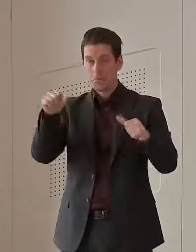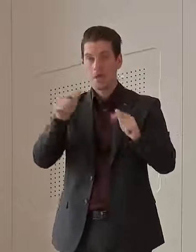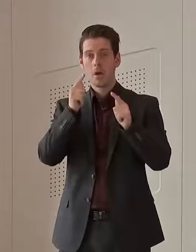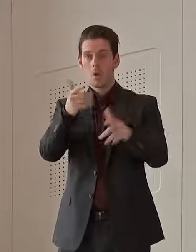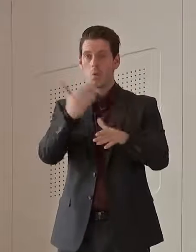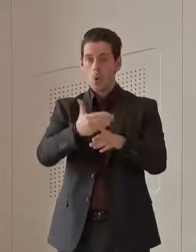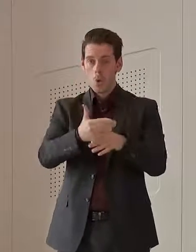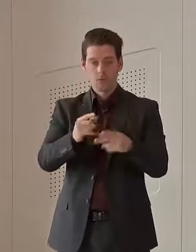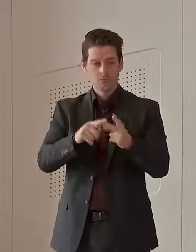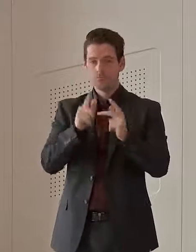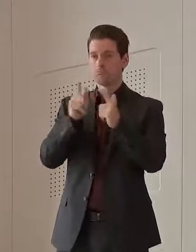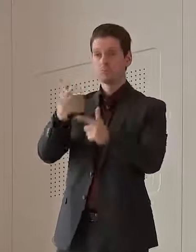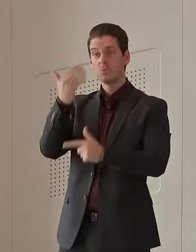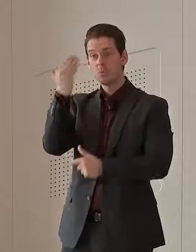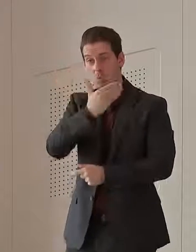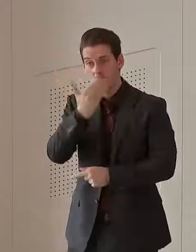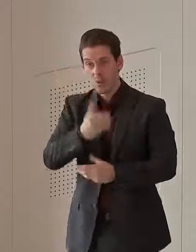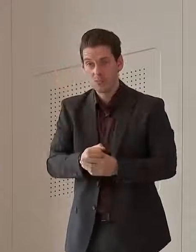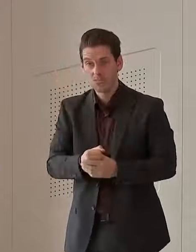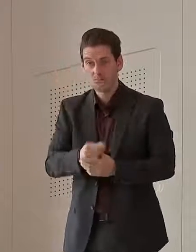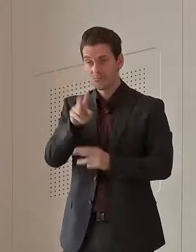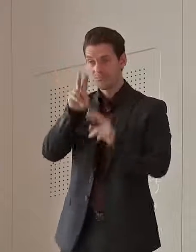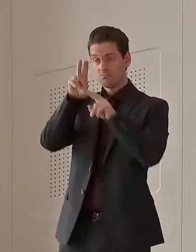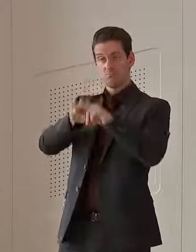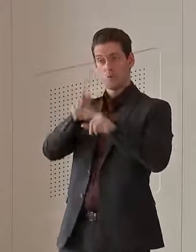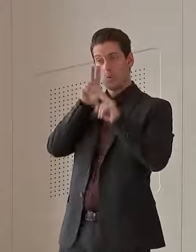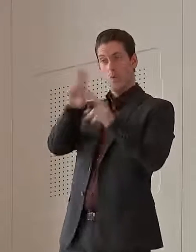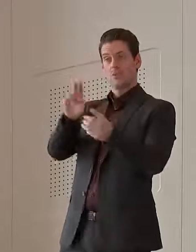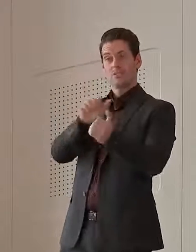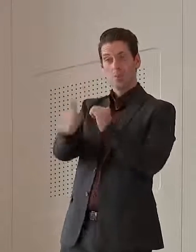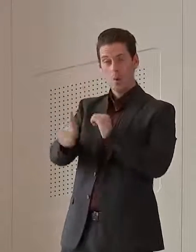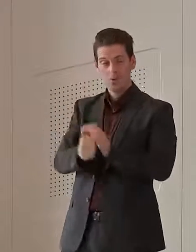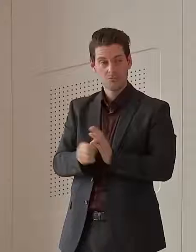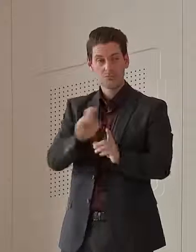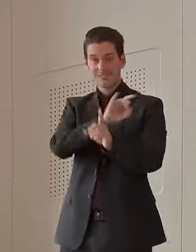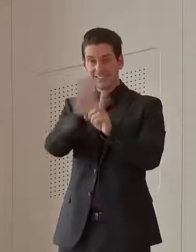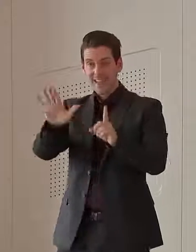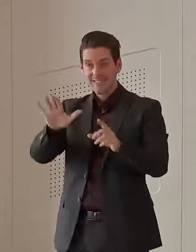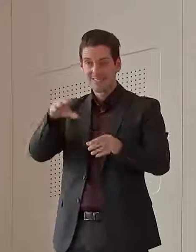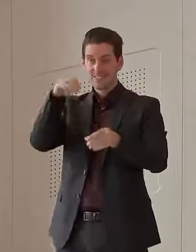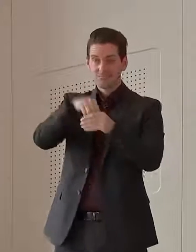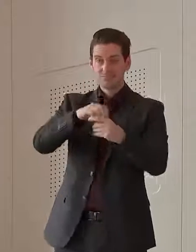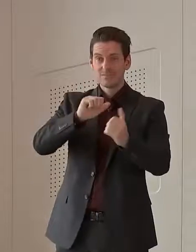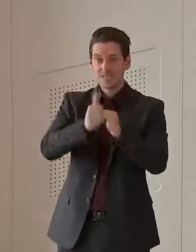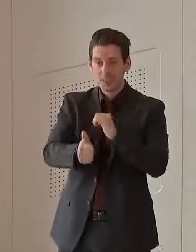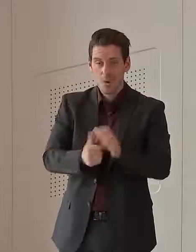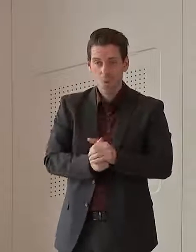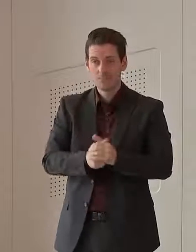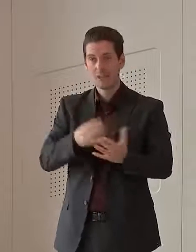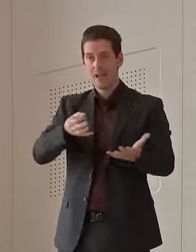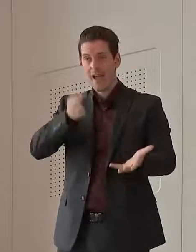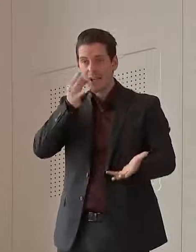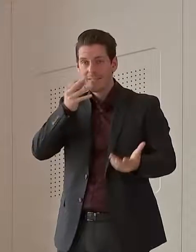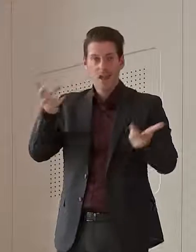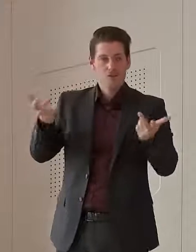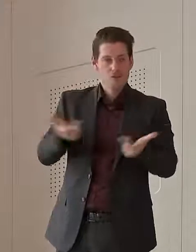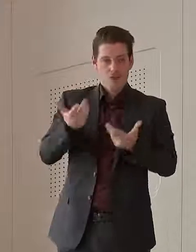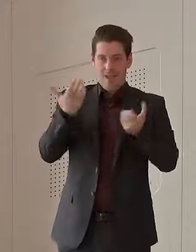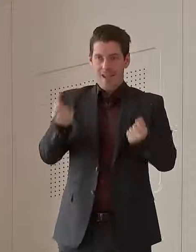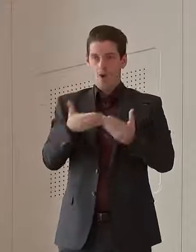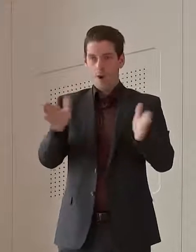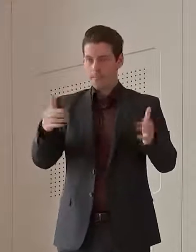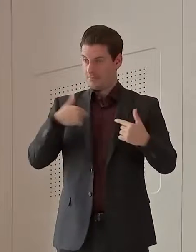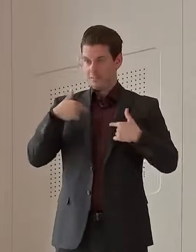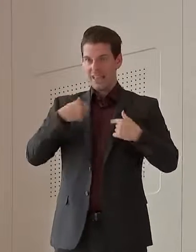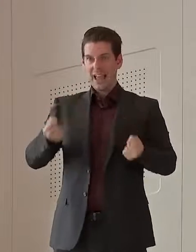You can go to school. You can go watch sport. You can play community sport. You can go to a restaurant. You can go out. We